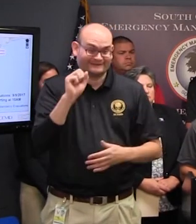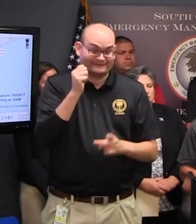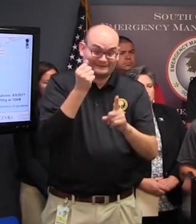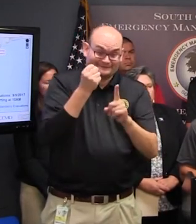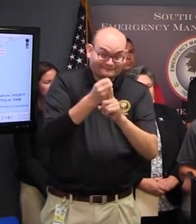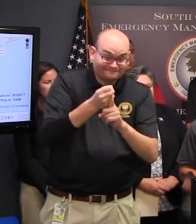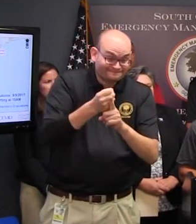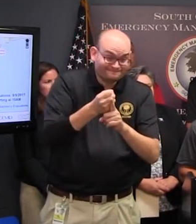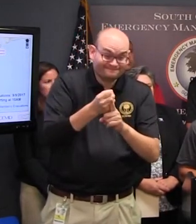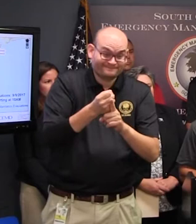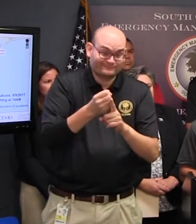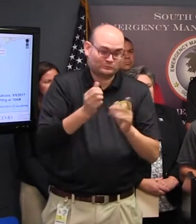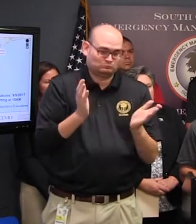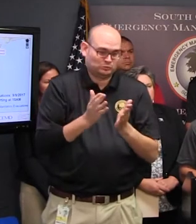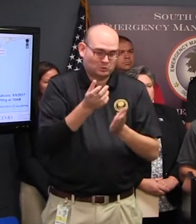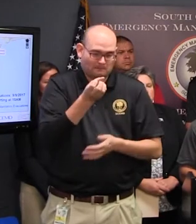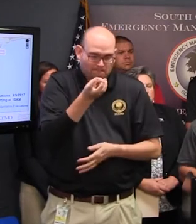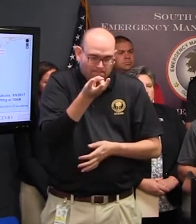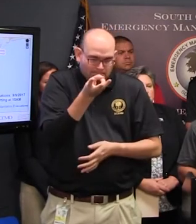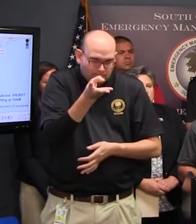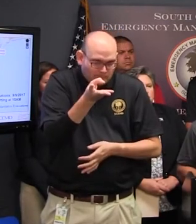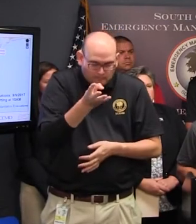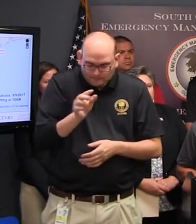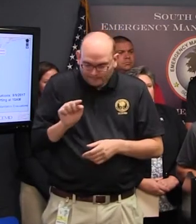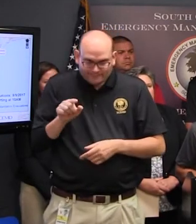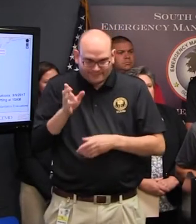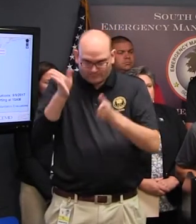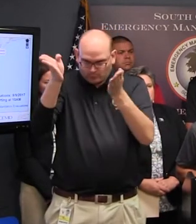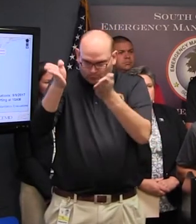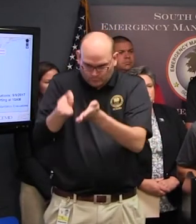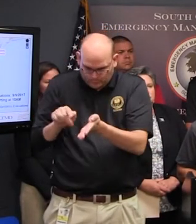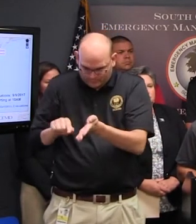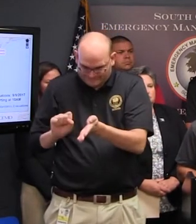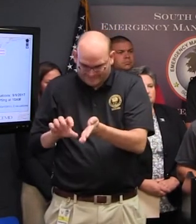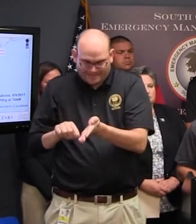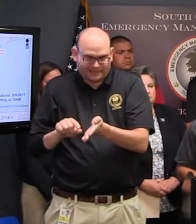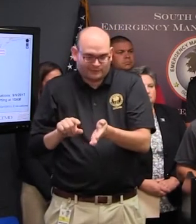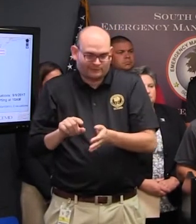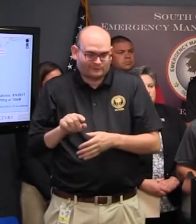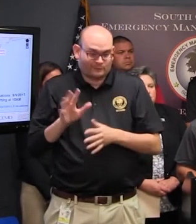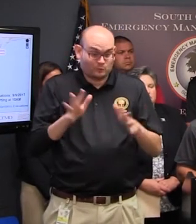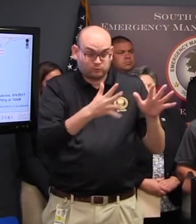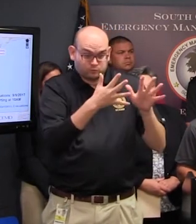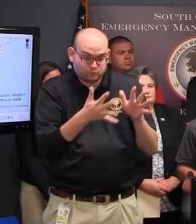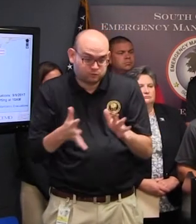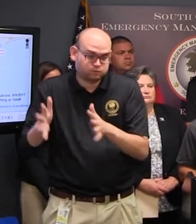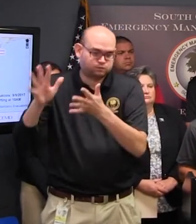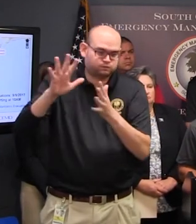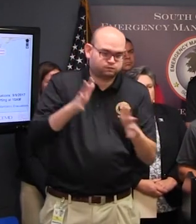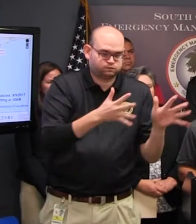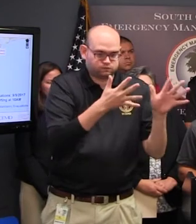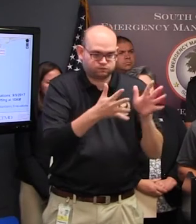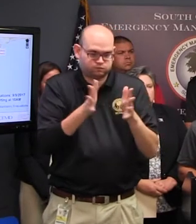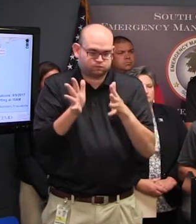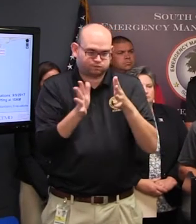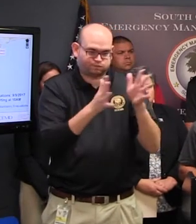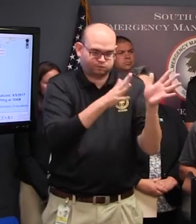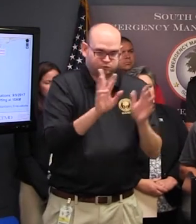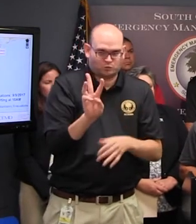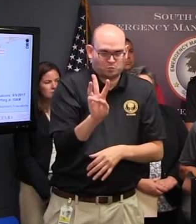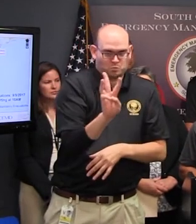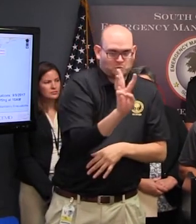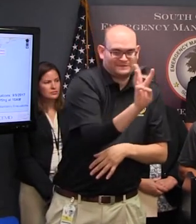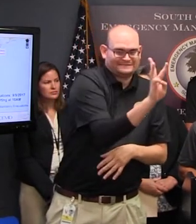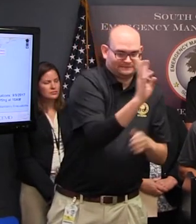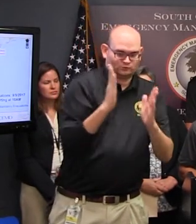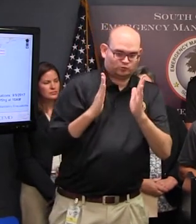from Irma and it's important to remember that the wind field will be expanding as it passes to the west. The greatest concern probably remains the